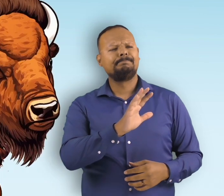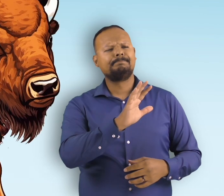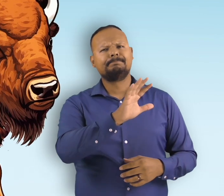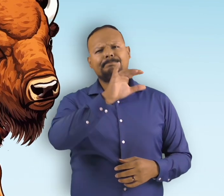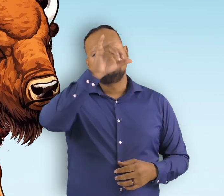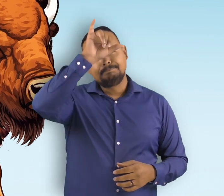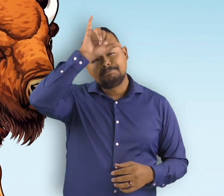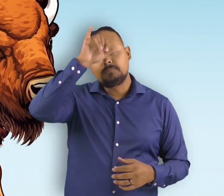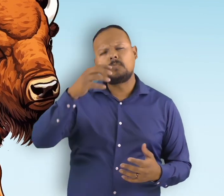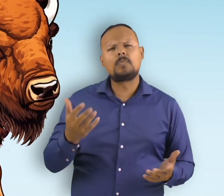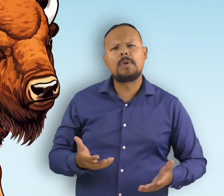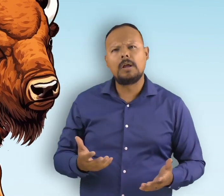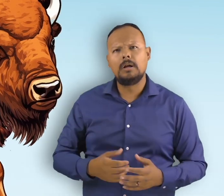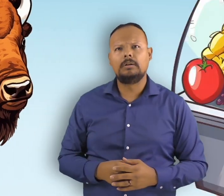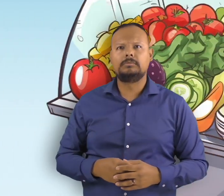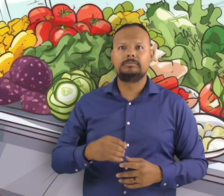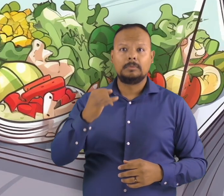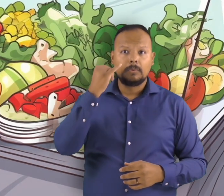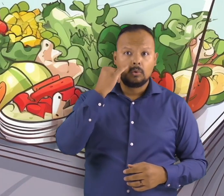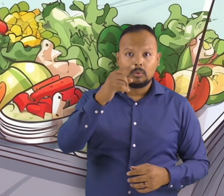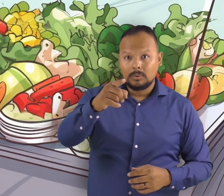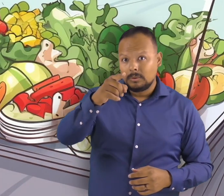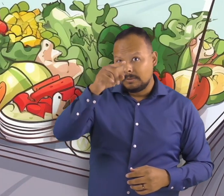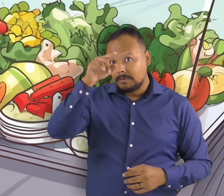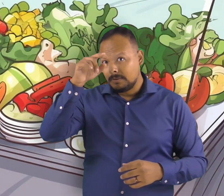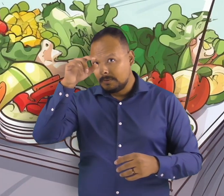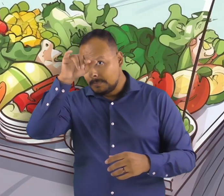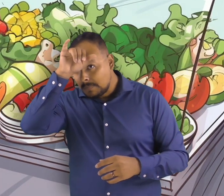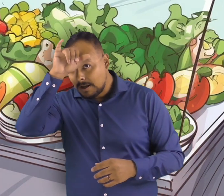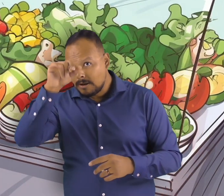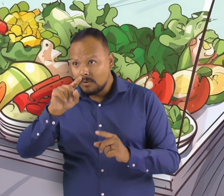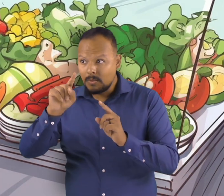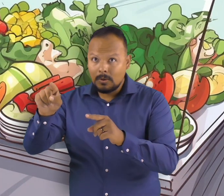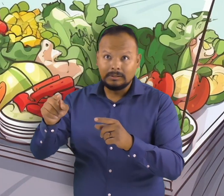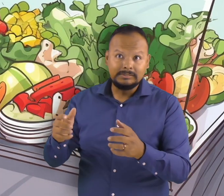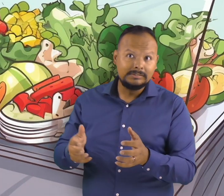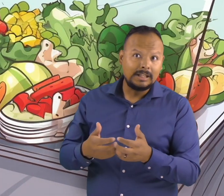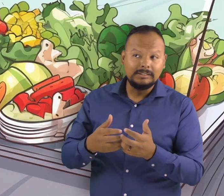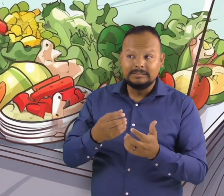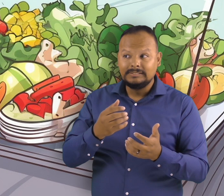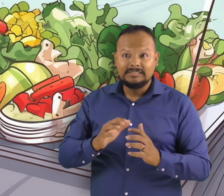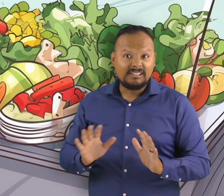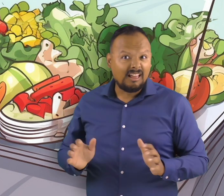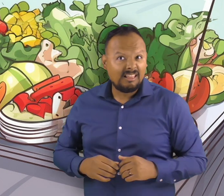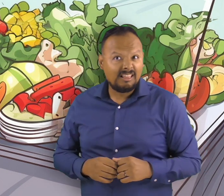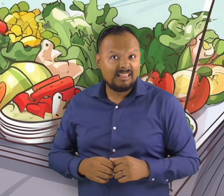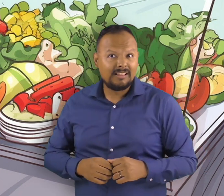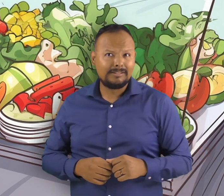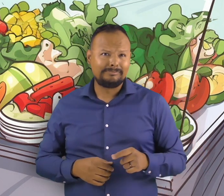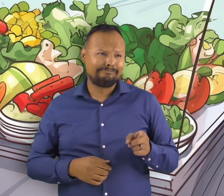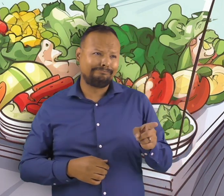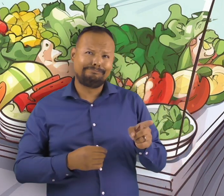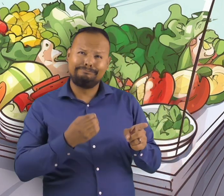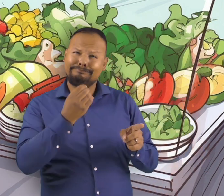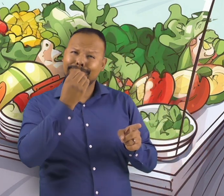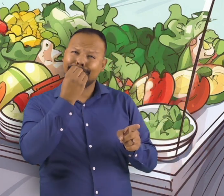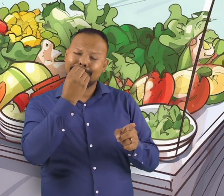are a bison you only eat from the salad bar that's because bison are herbivores meaning they only eat